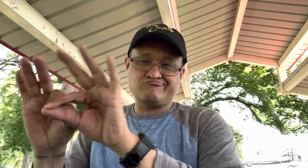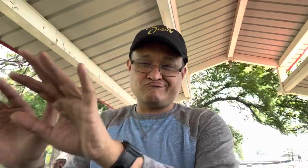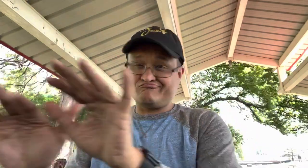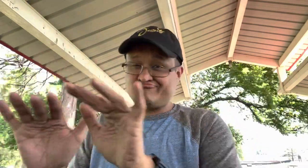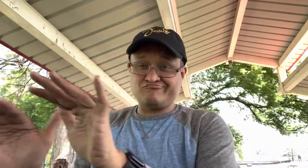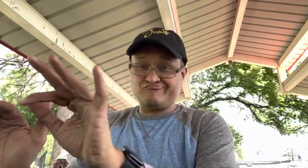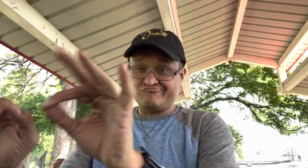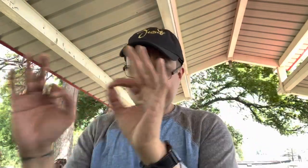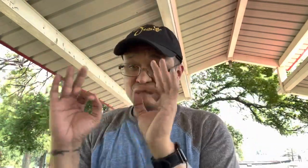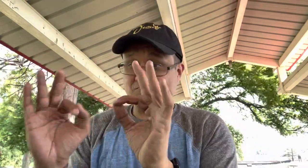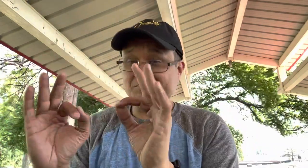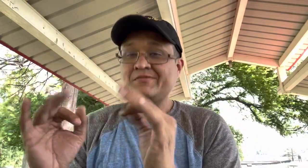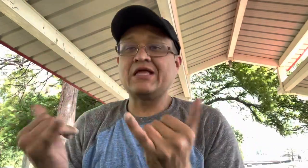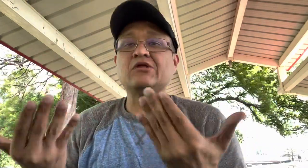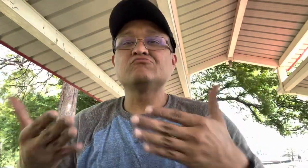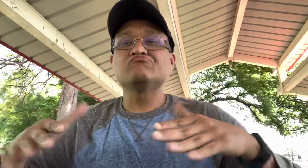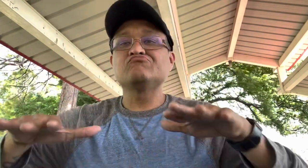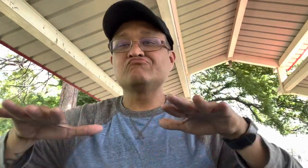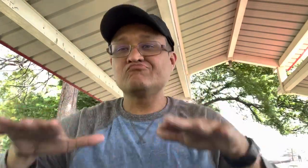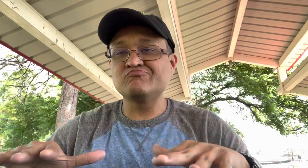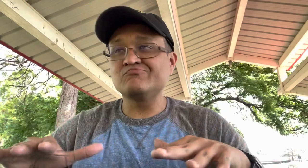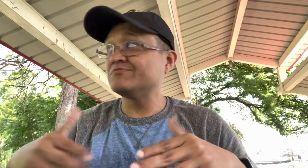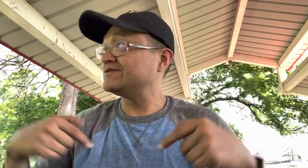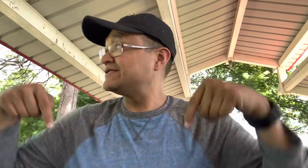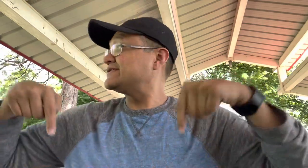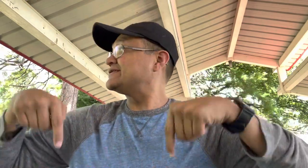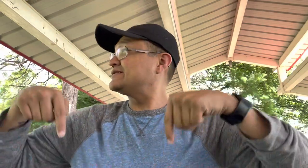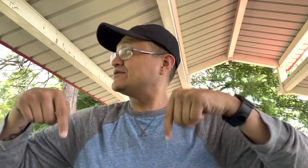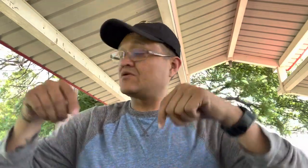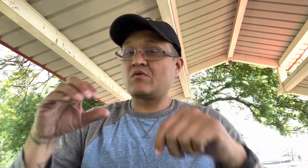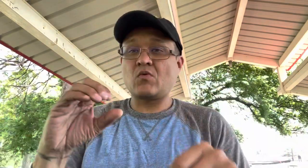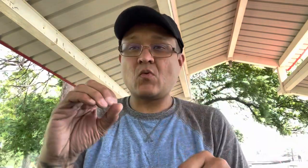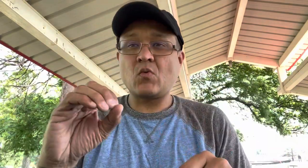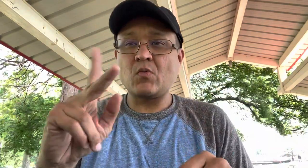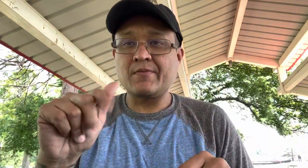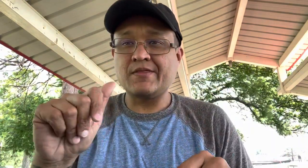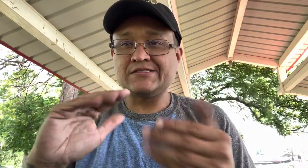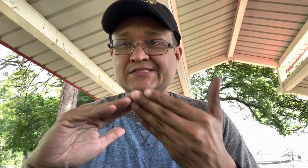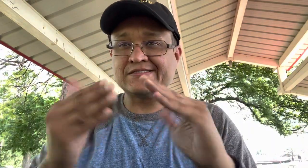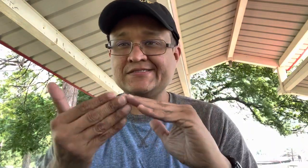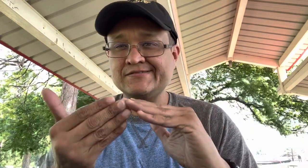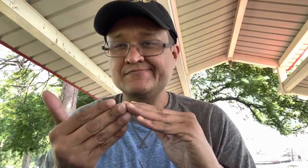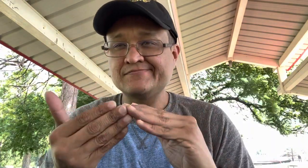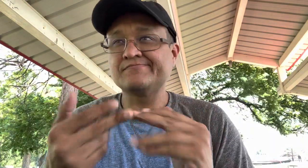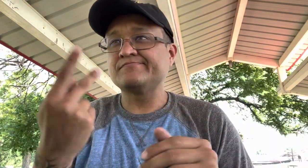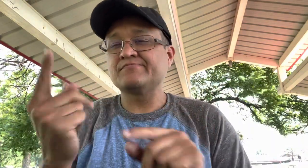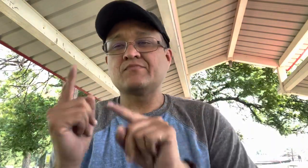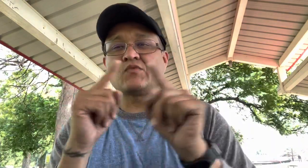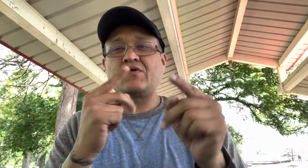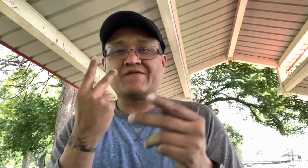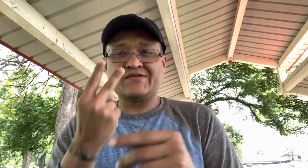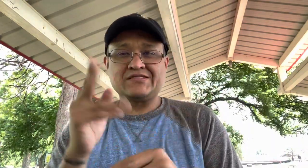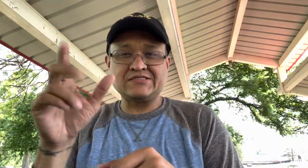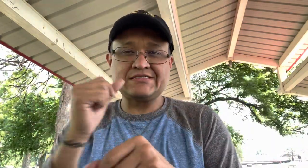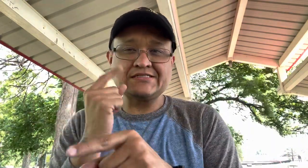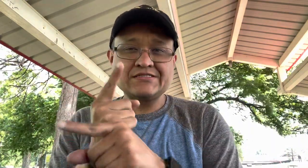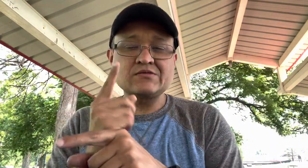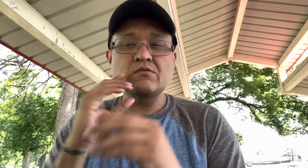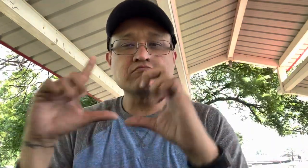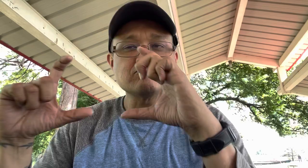know planning to make a vlog but it was a very busy Mother's Day but today is a little bit more relaxed we're here at Oklahoma City we're going to go visit